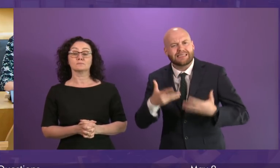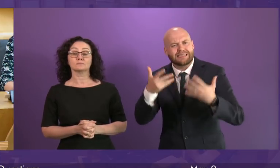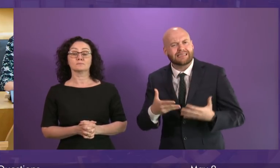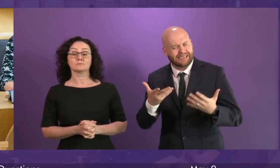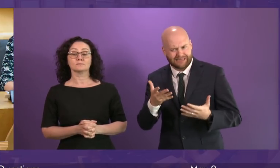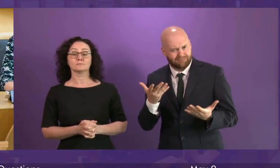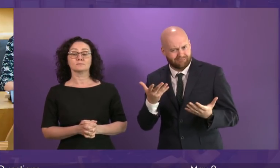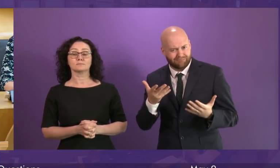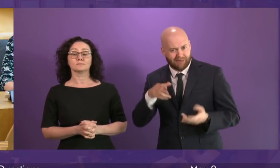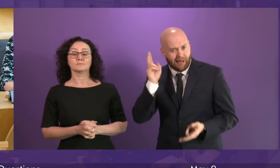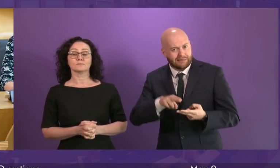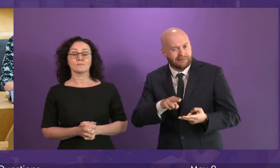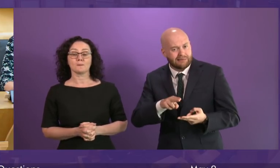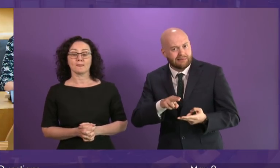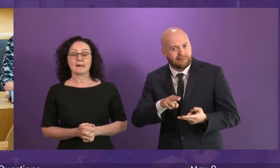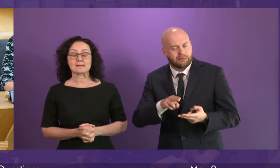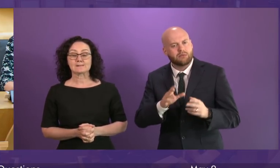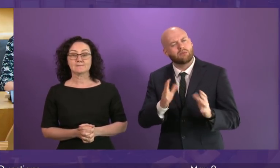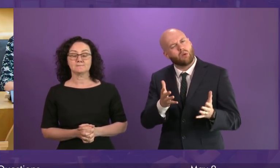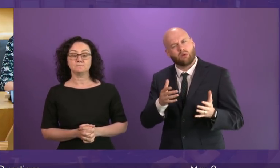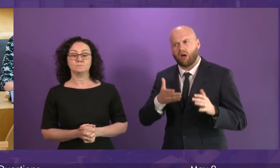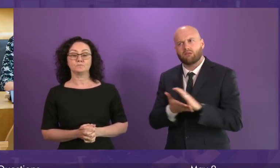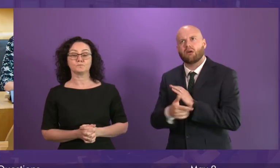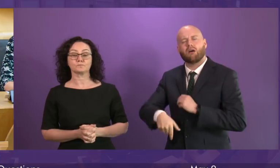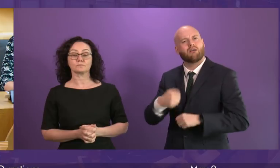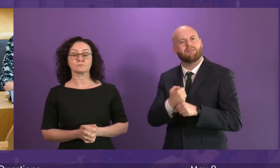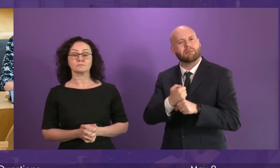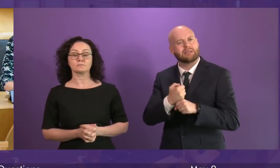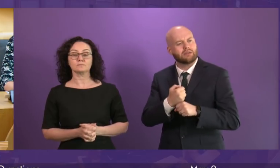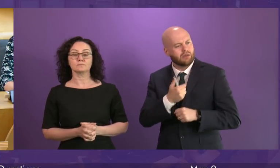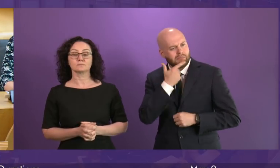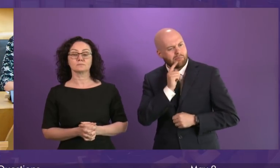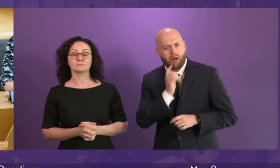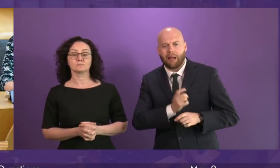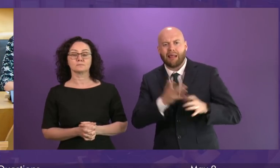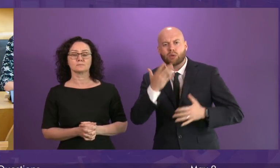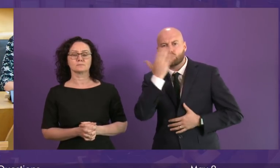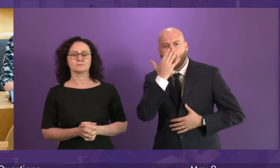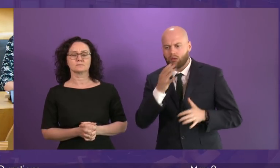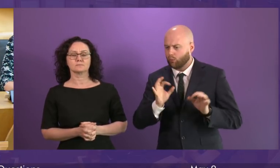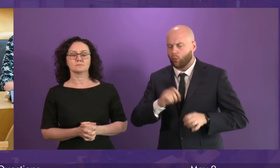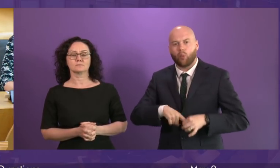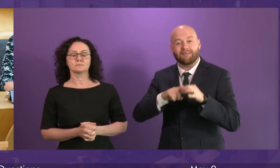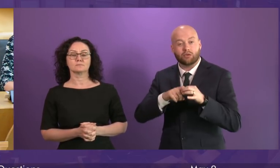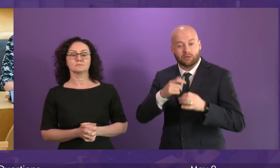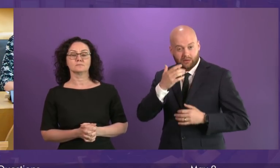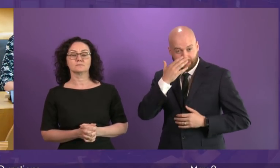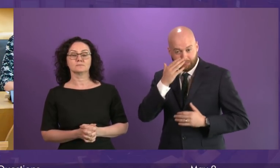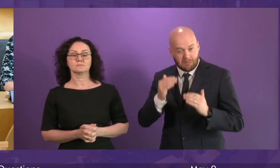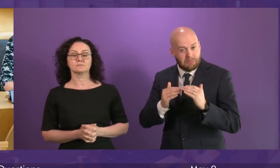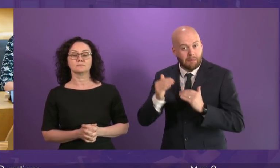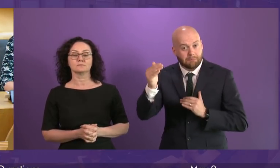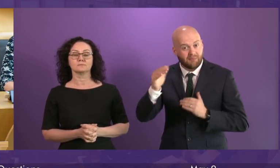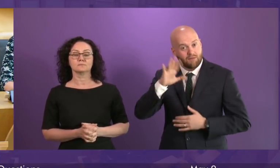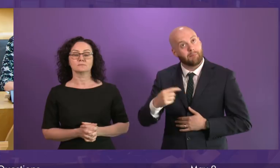Under this SNP government, the proportion of pupils leaving school with no qualifications whatsoever is at the highest level since 2011